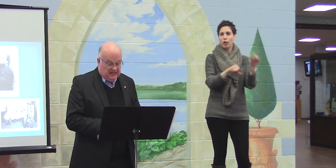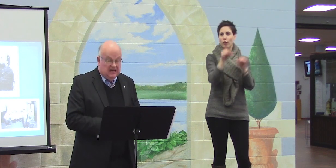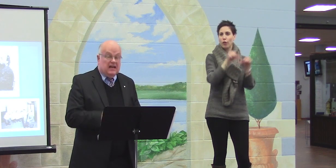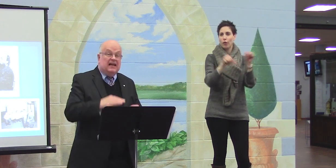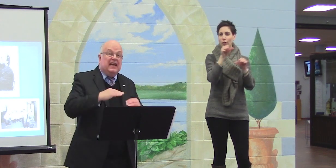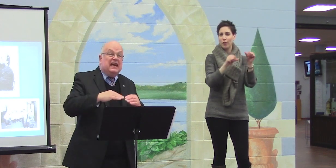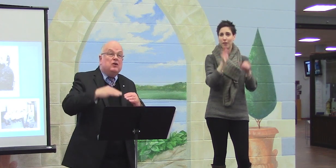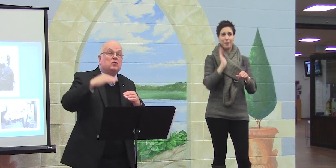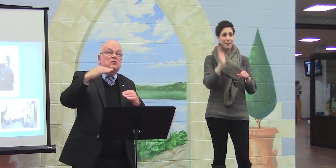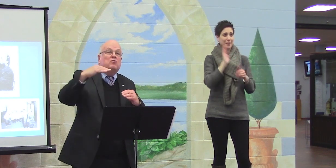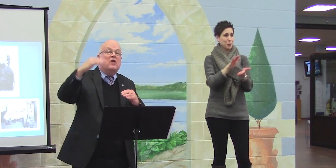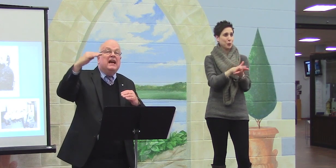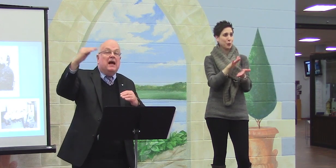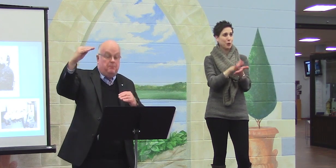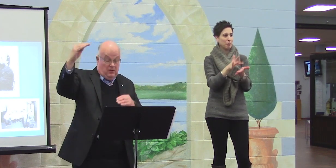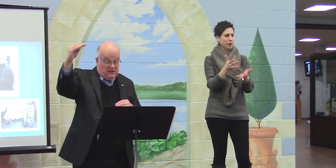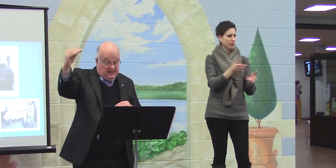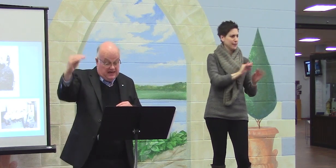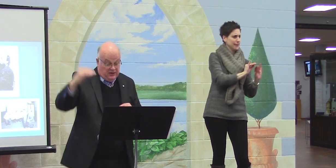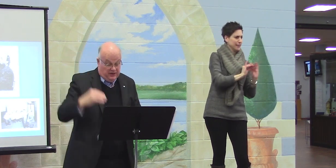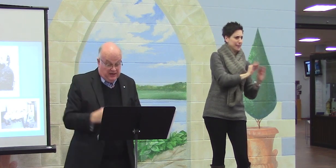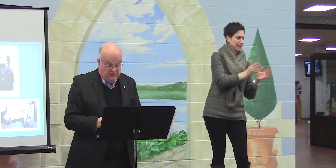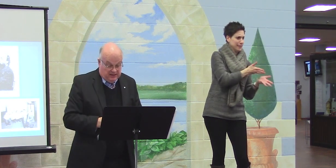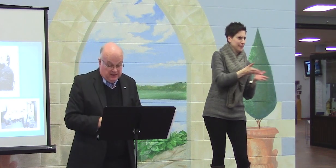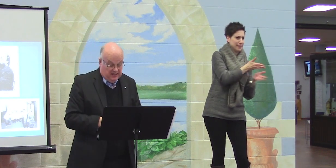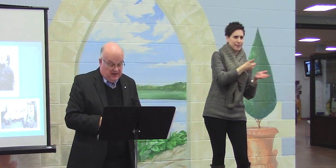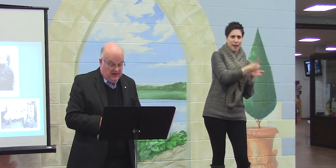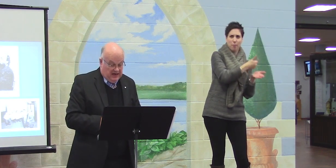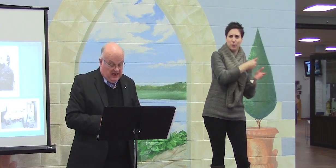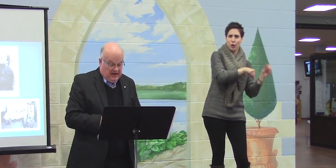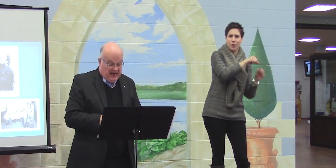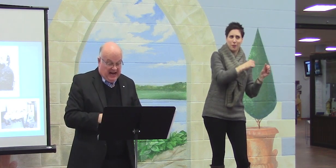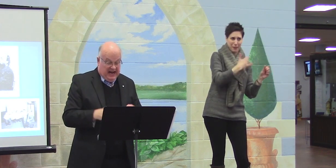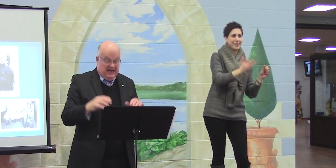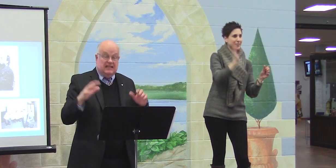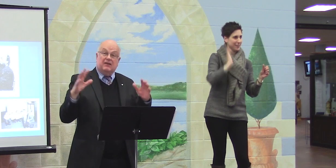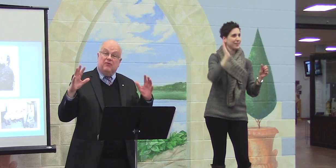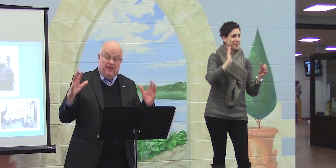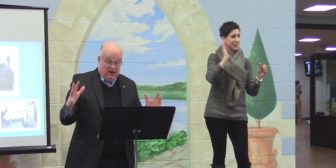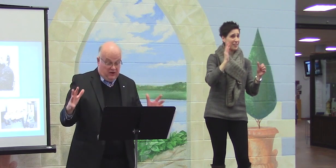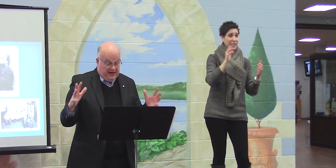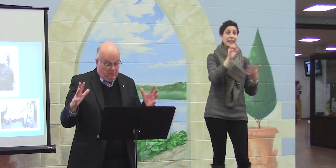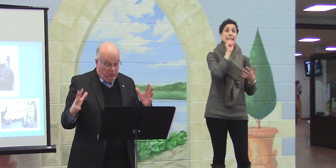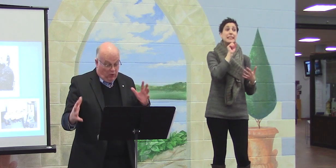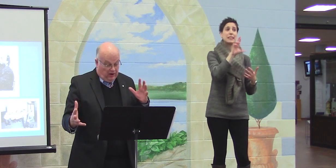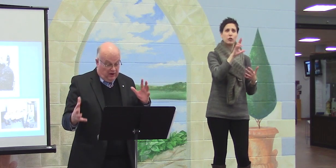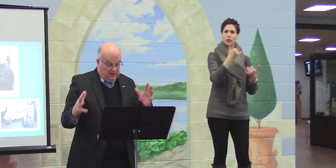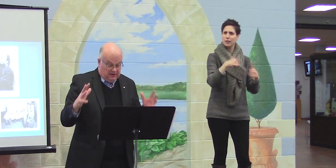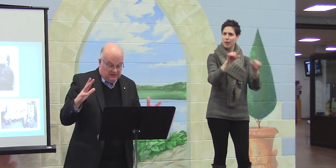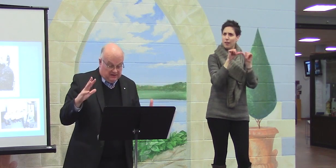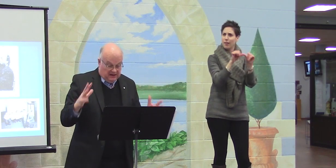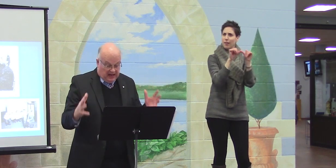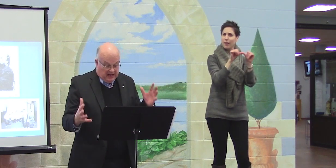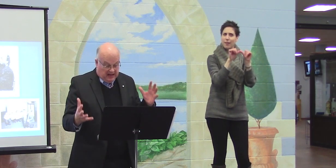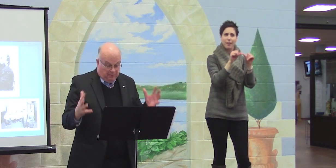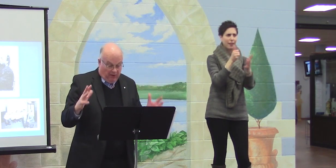This continues right up to the senior years. And it's a very important